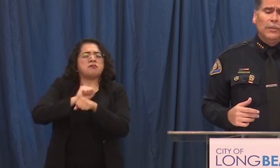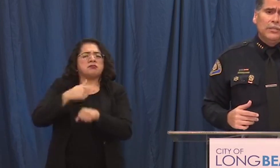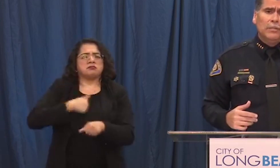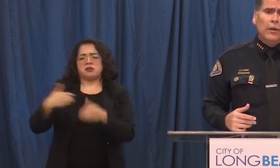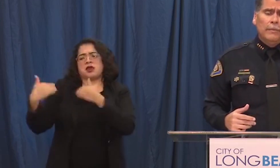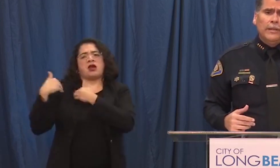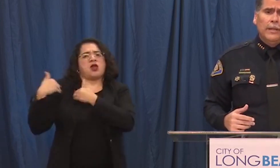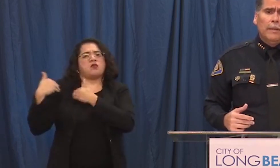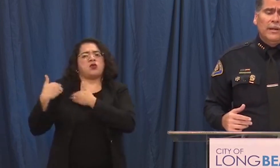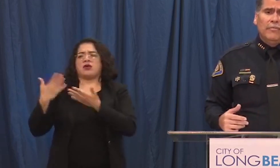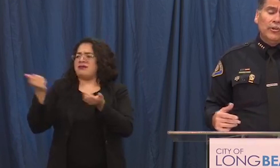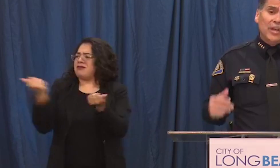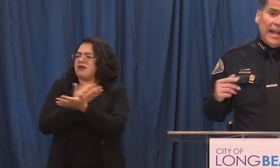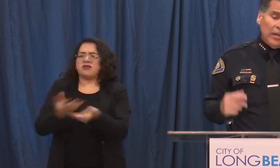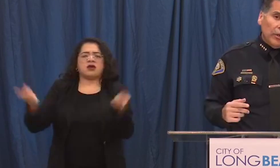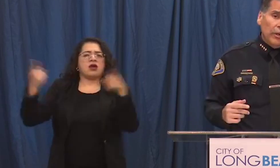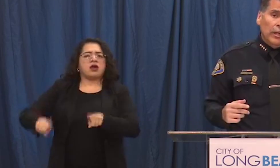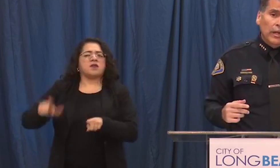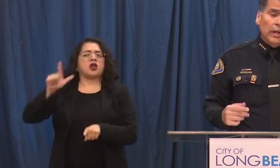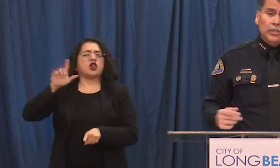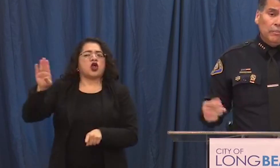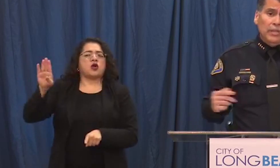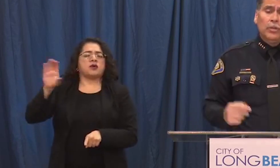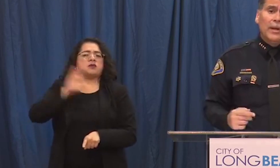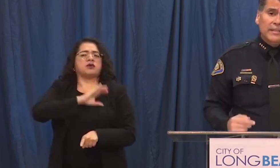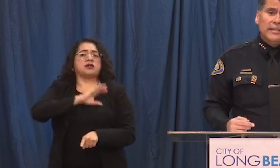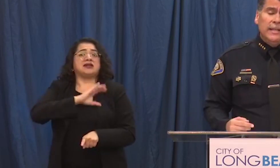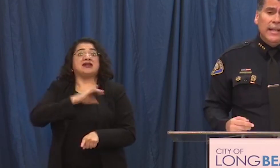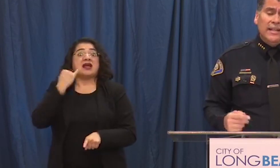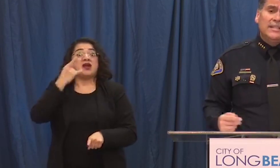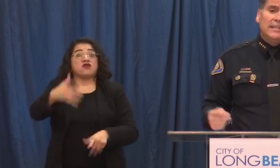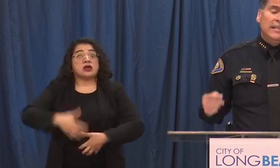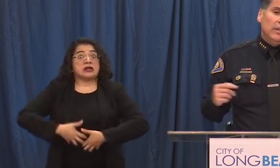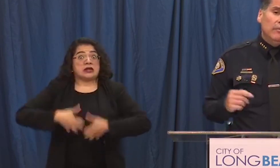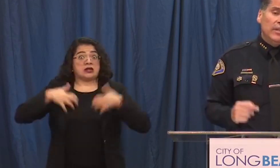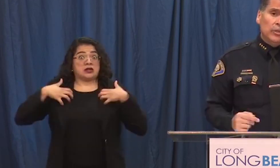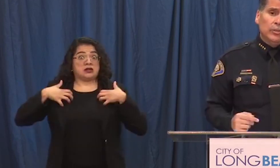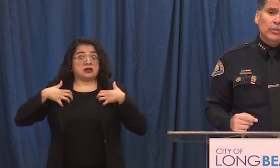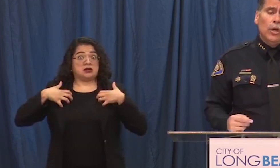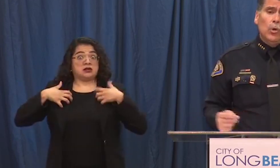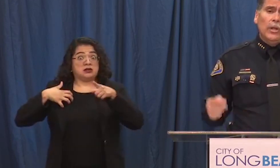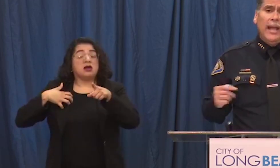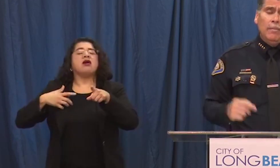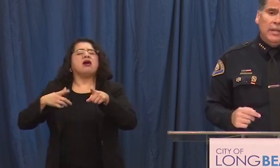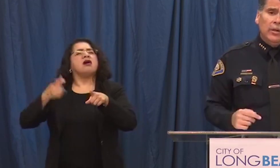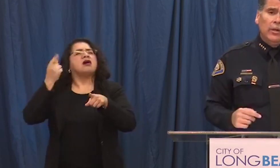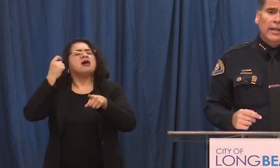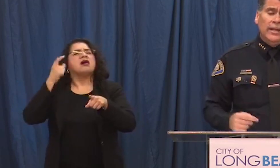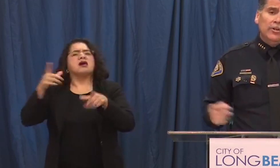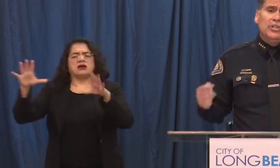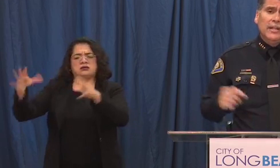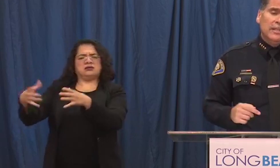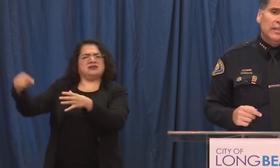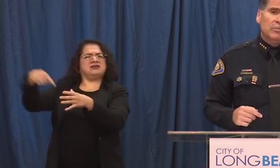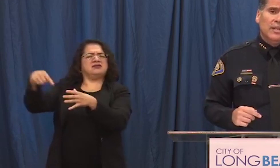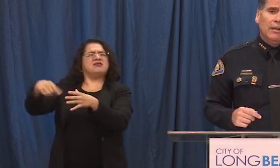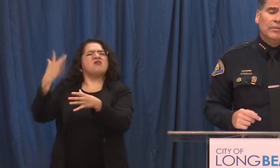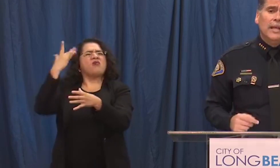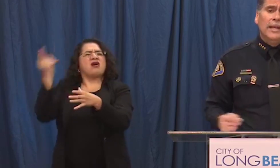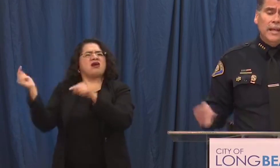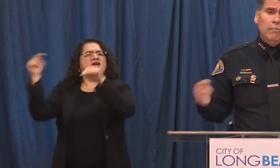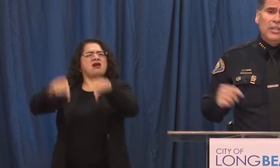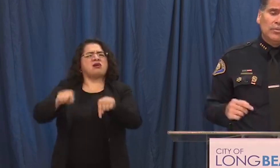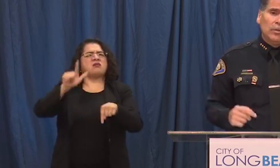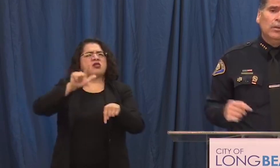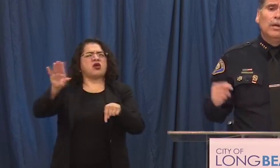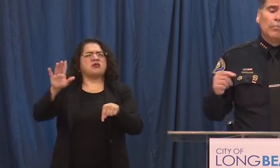the Long Beach Police Department but if there's anger uh to be directed it is at the individuals who came here interjected themselves